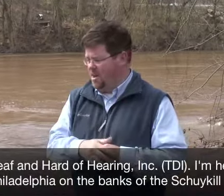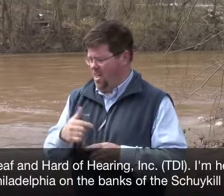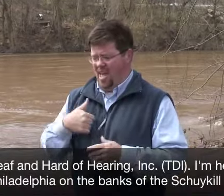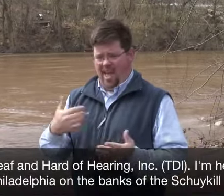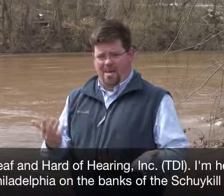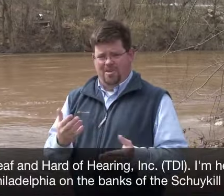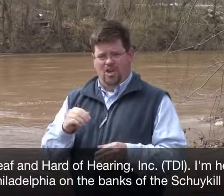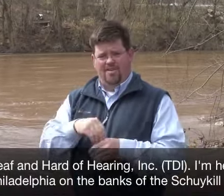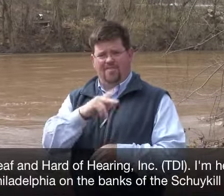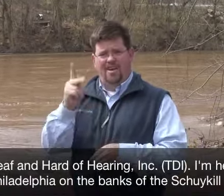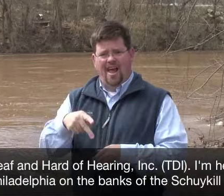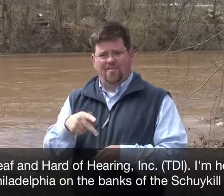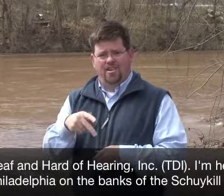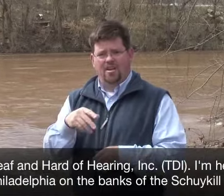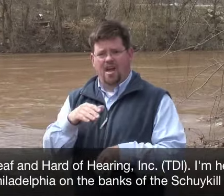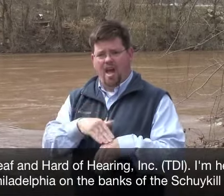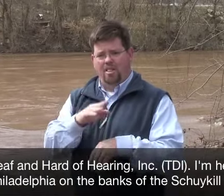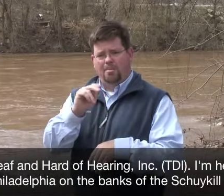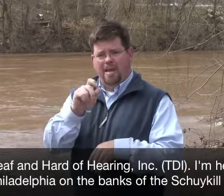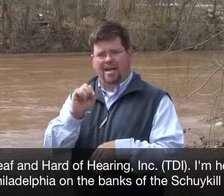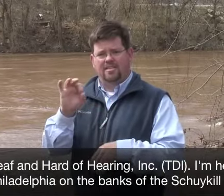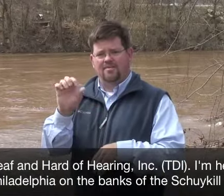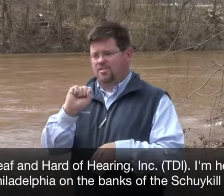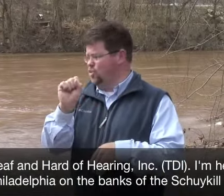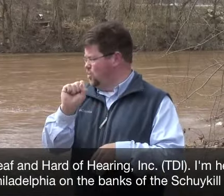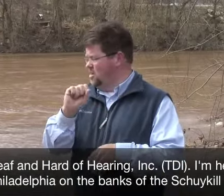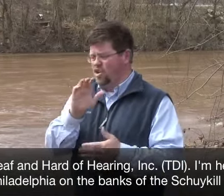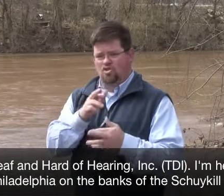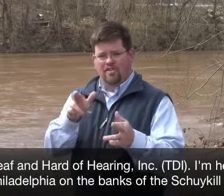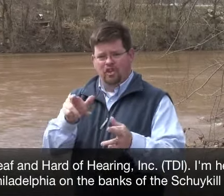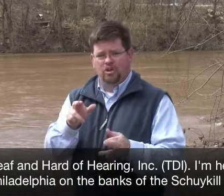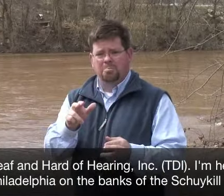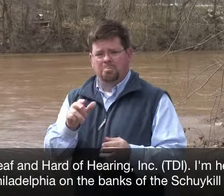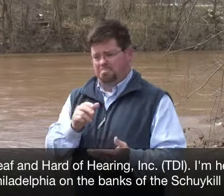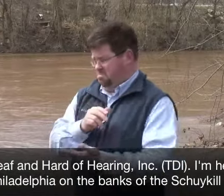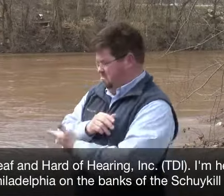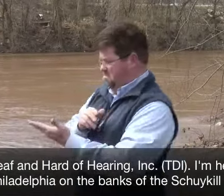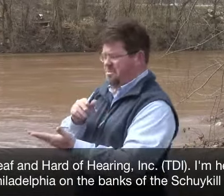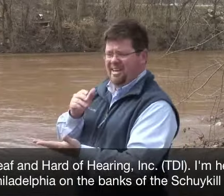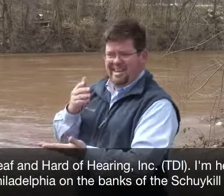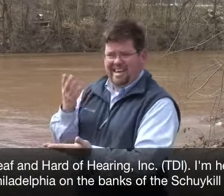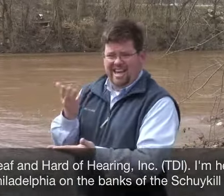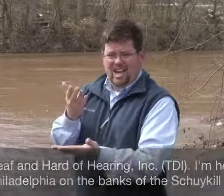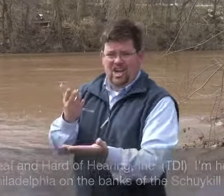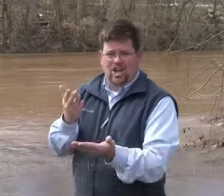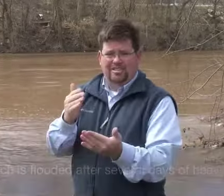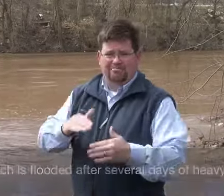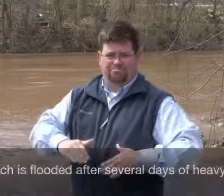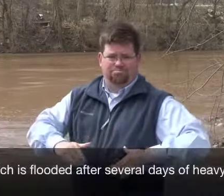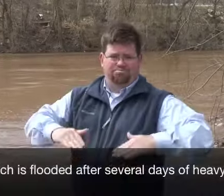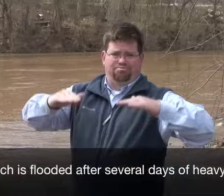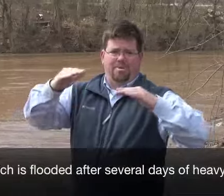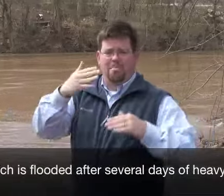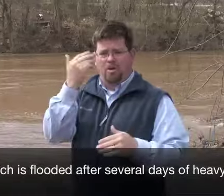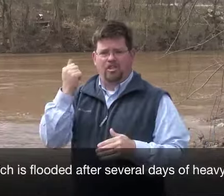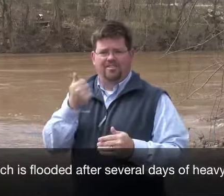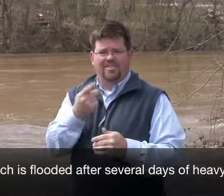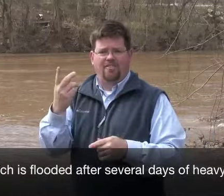Incorporated. I'm here in Philadelphia on the banks of the Skorko River, which is flooded after